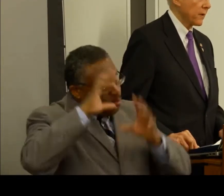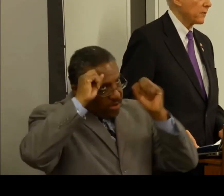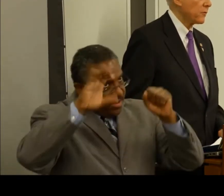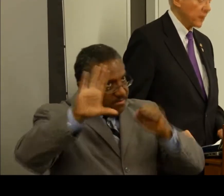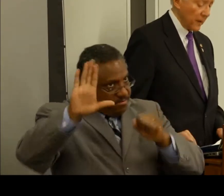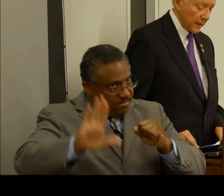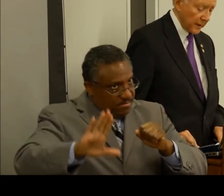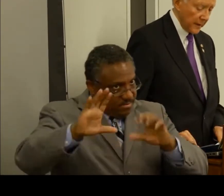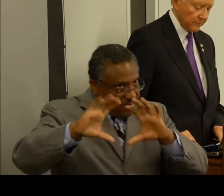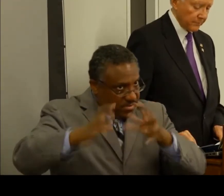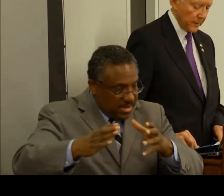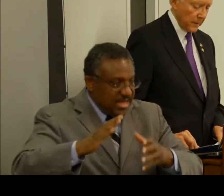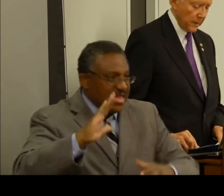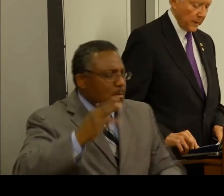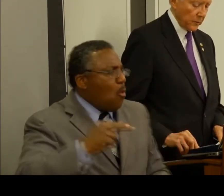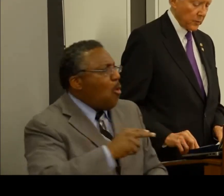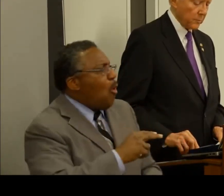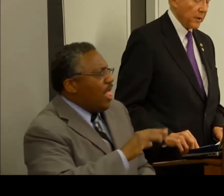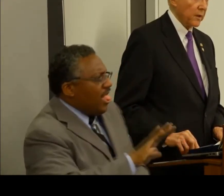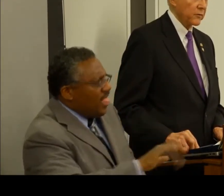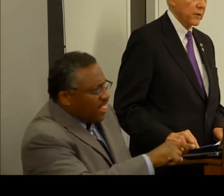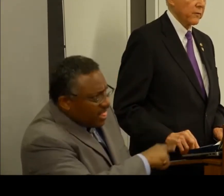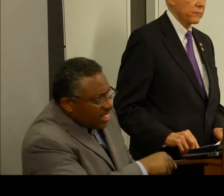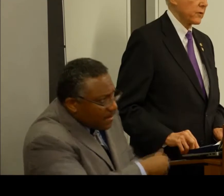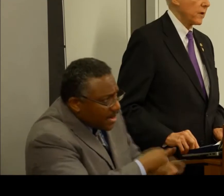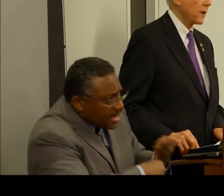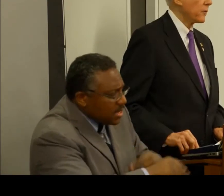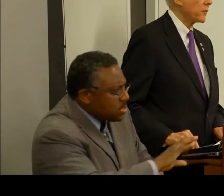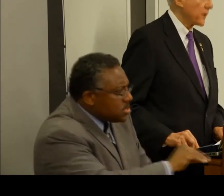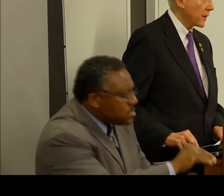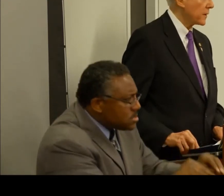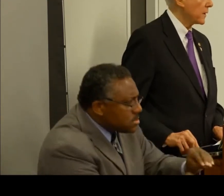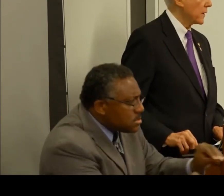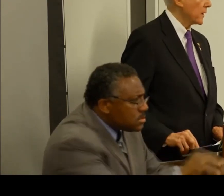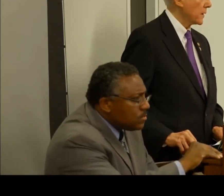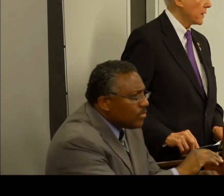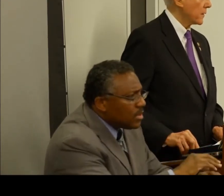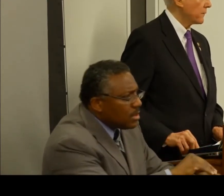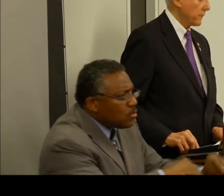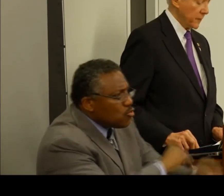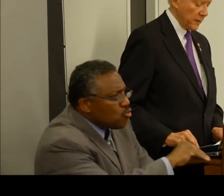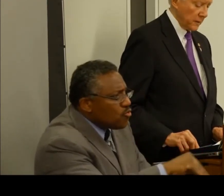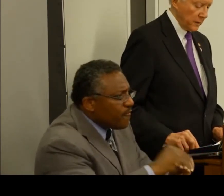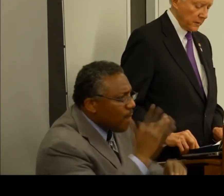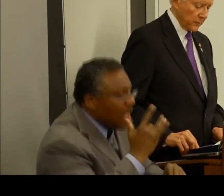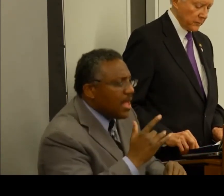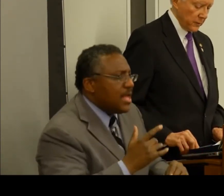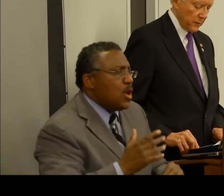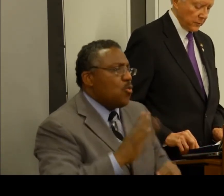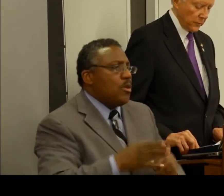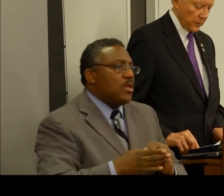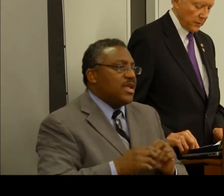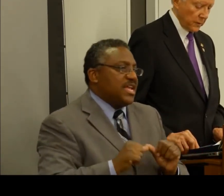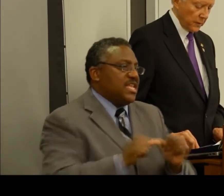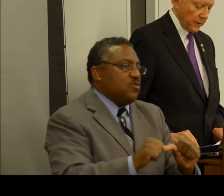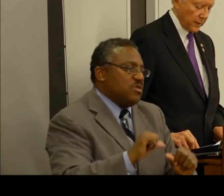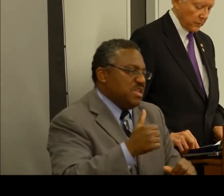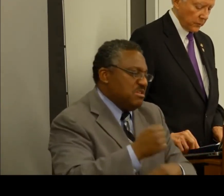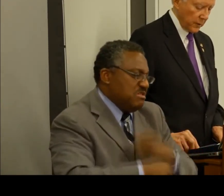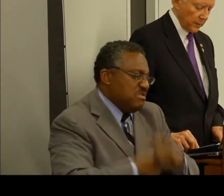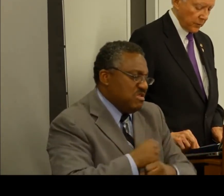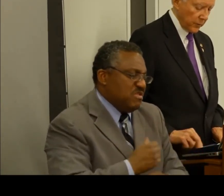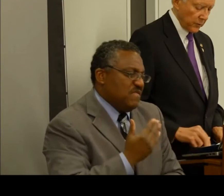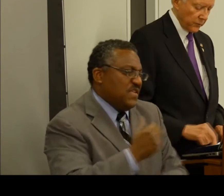reshuffle the funds yet again in order to buy ourselves another 10 to 15 years so that the